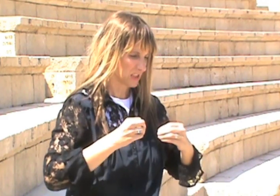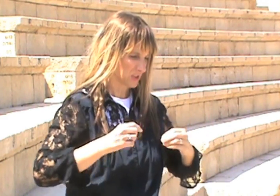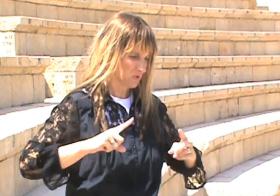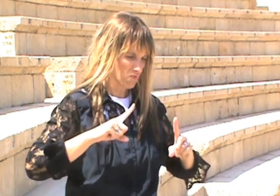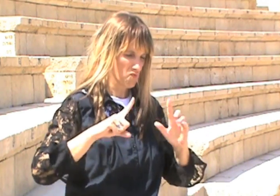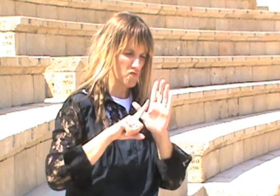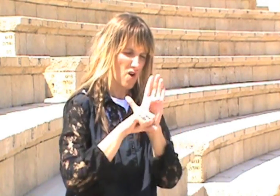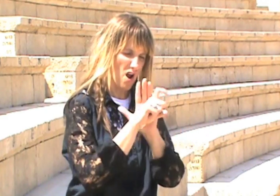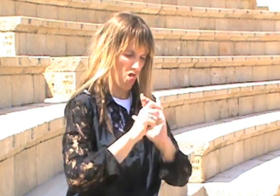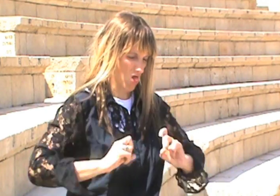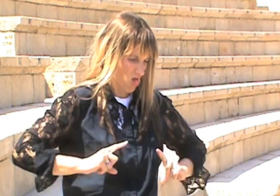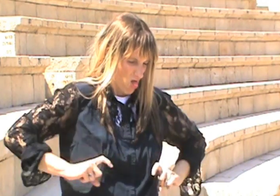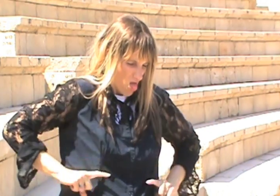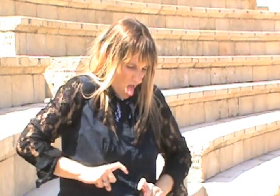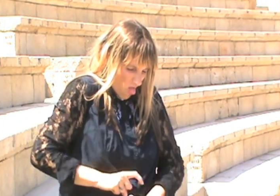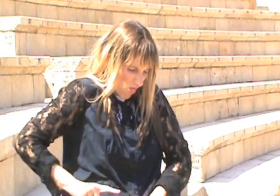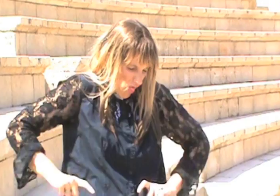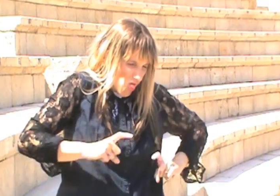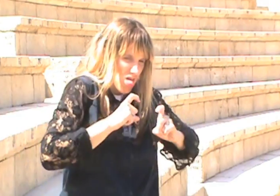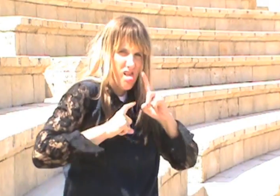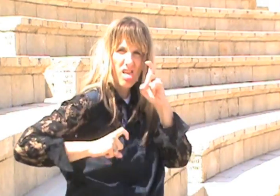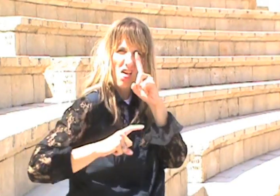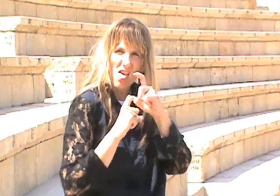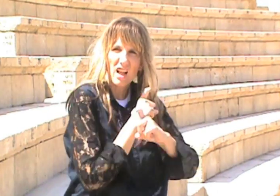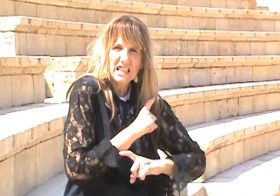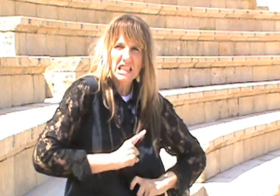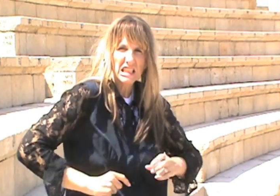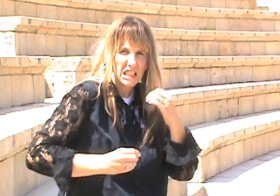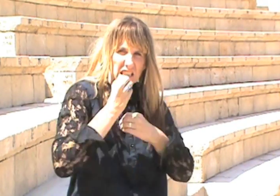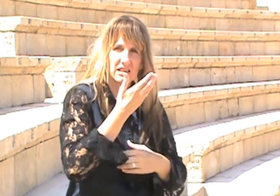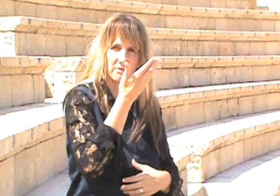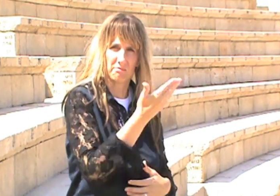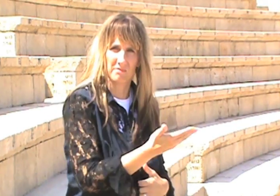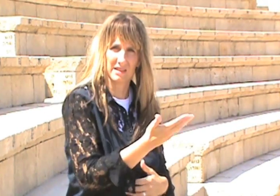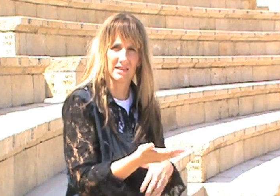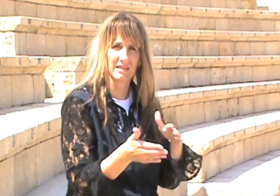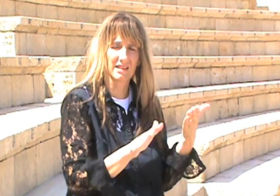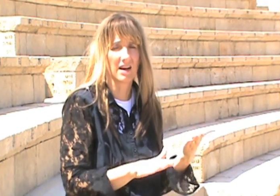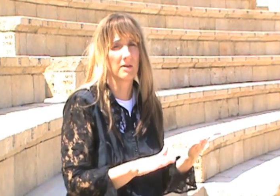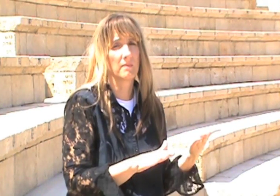throughout his whole body. And he died.